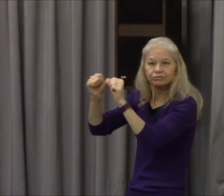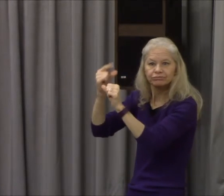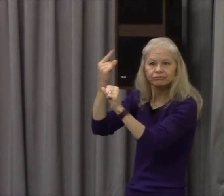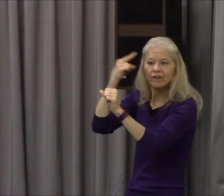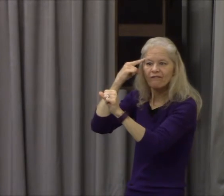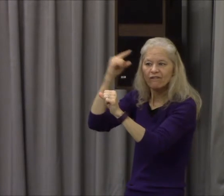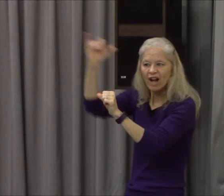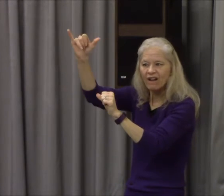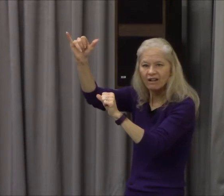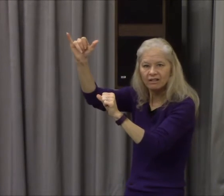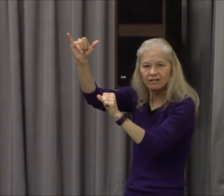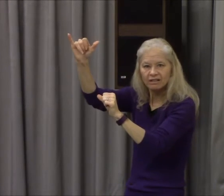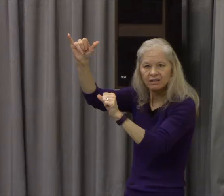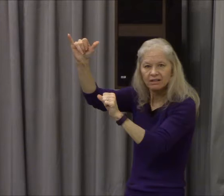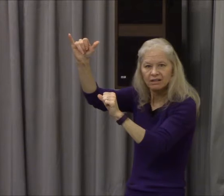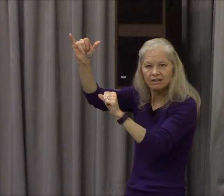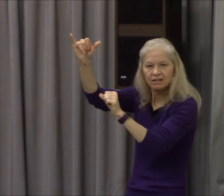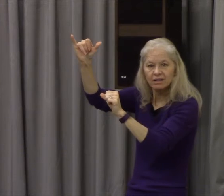that existed before this planet